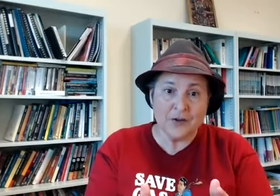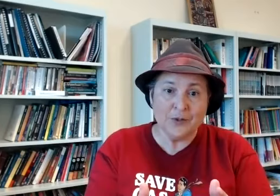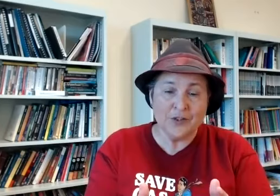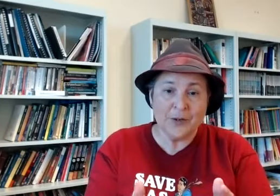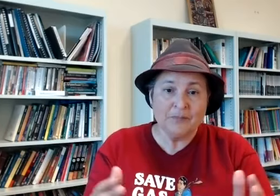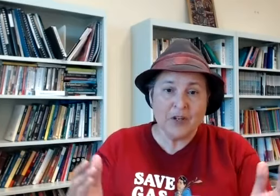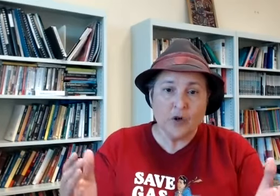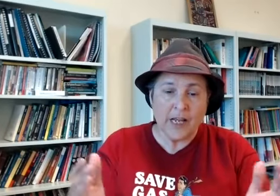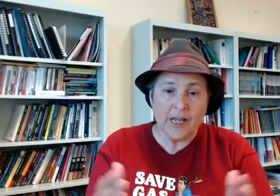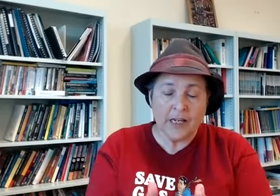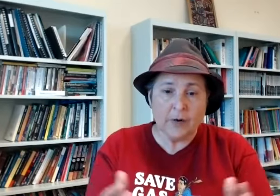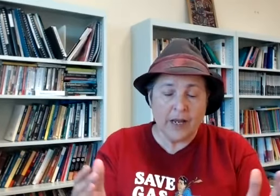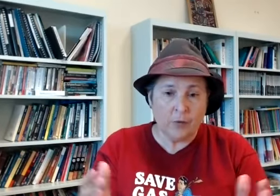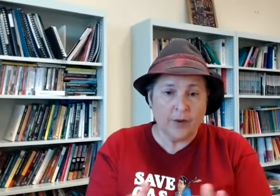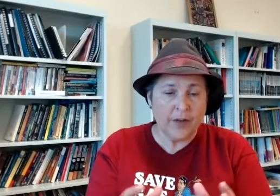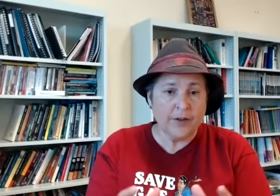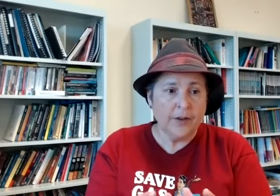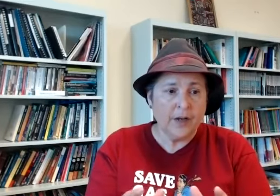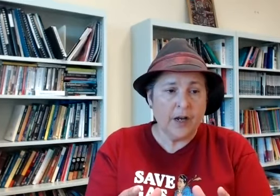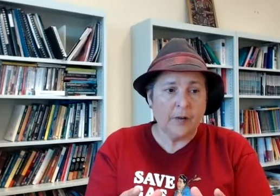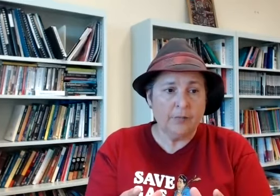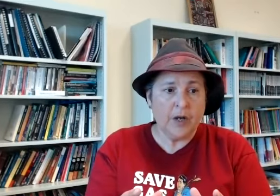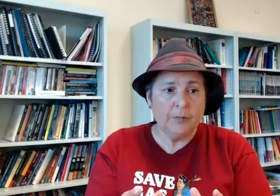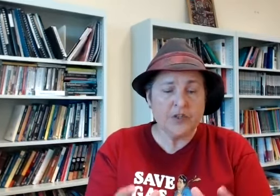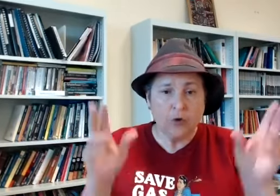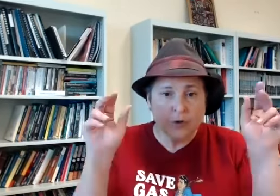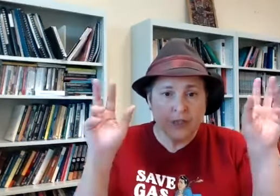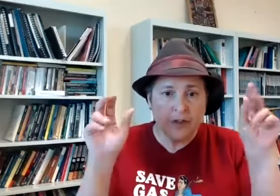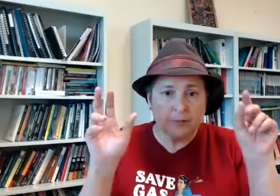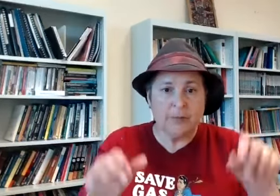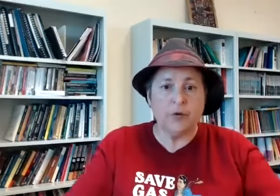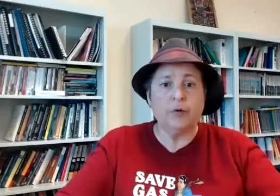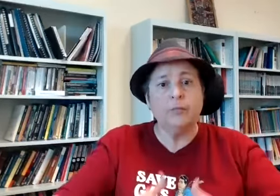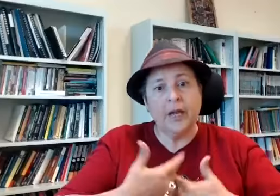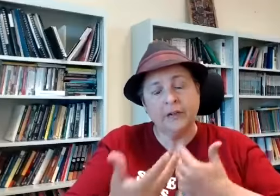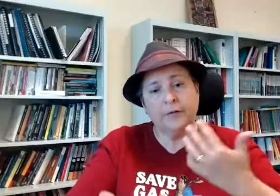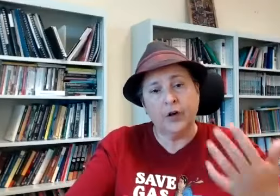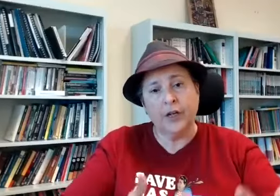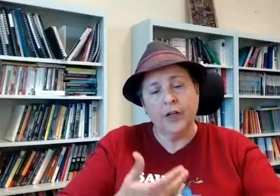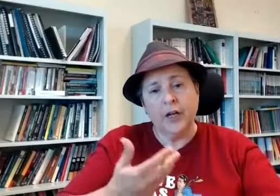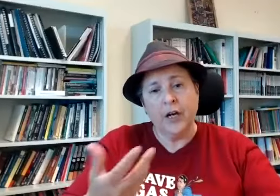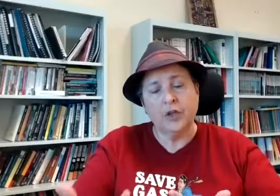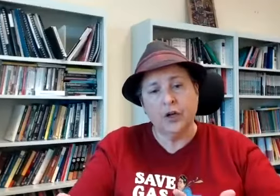know and um not hanging out with other um so-called deviant people that might magnify um you know